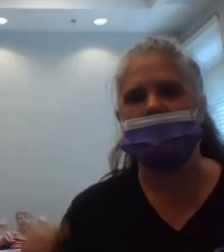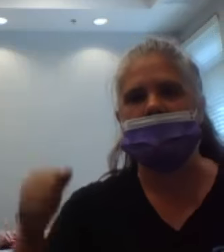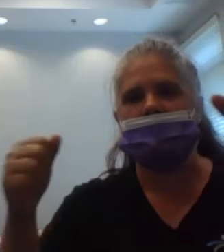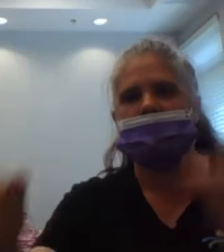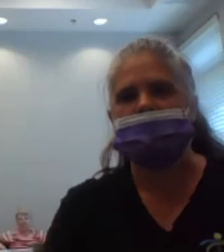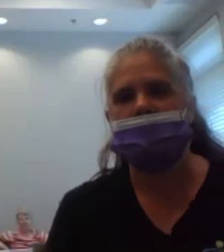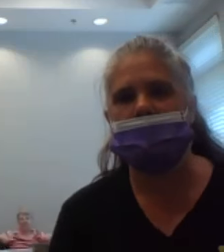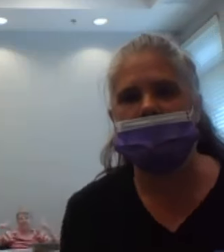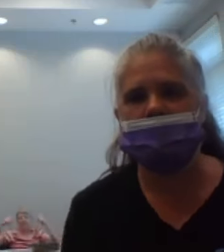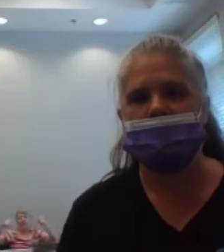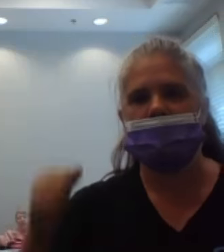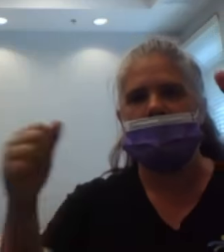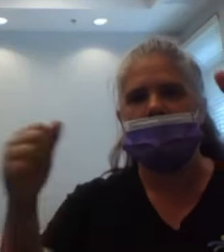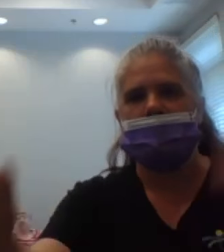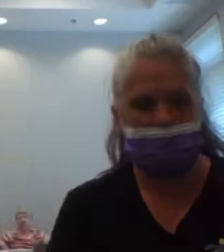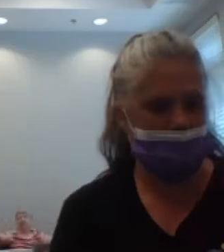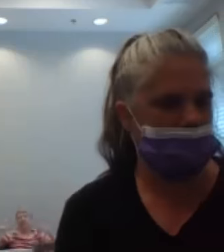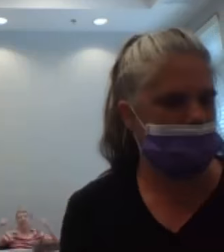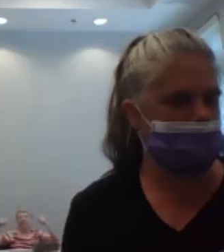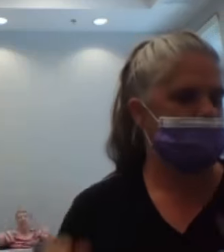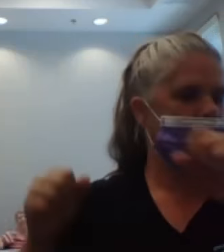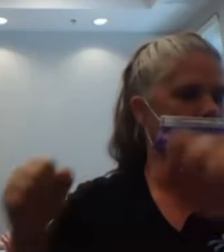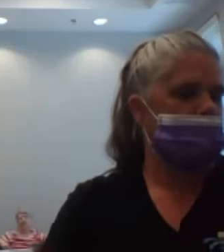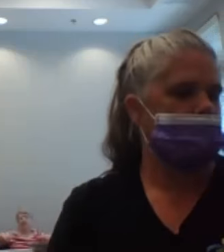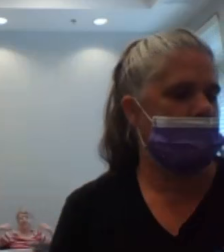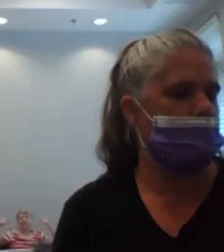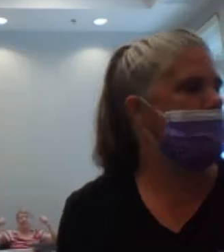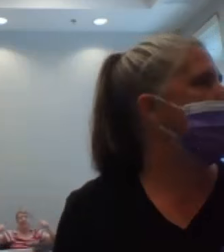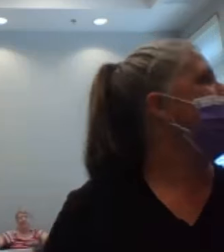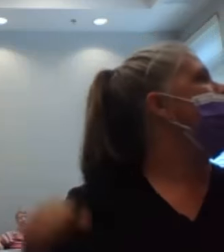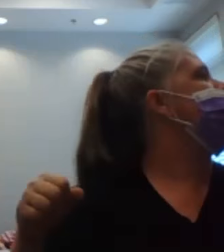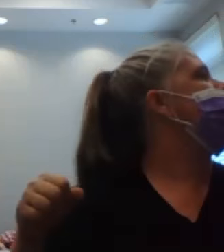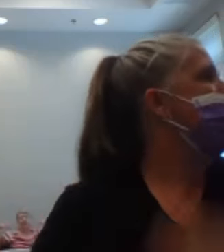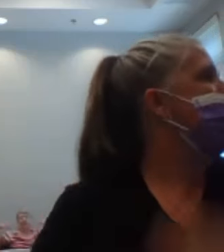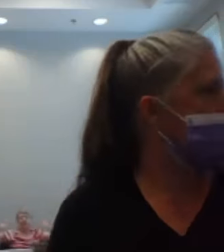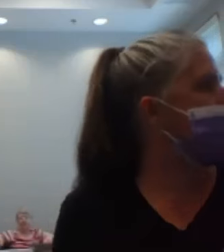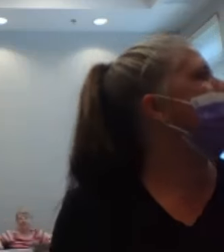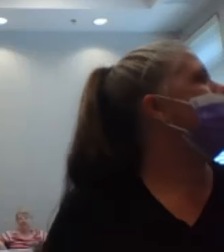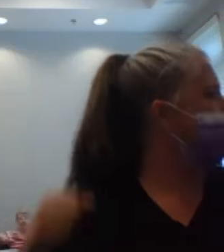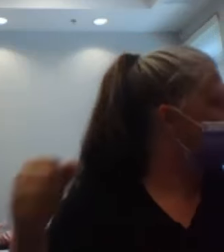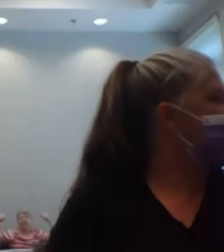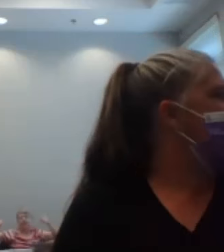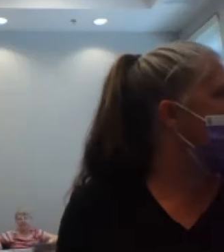seven, eight, nine, 10. One,